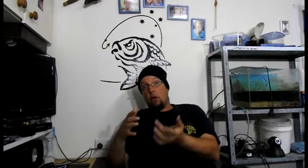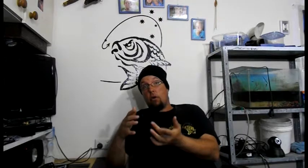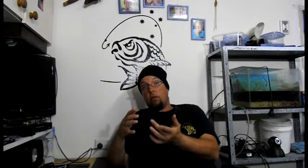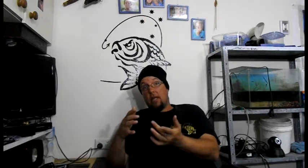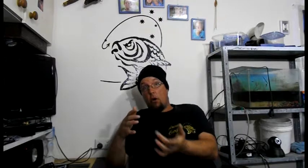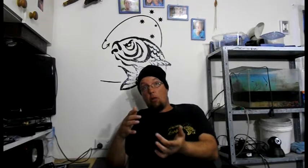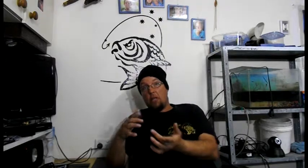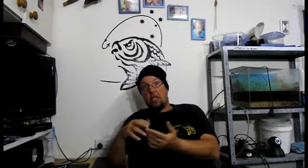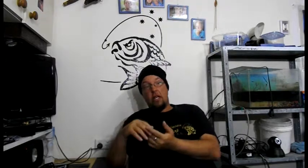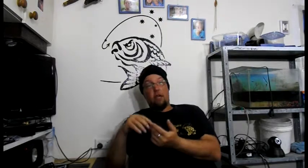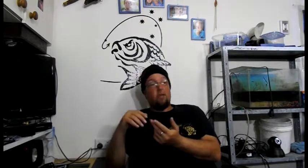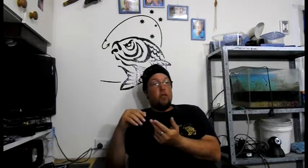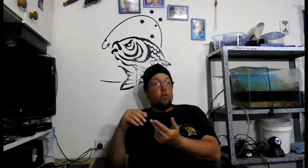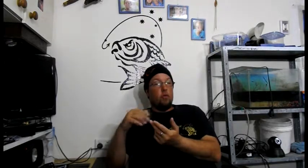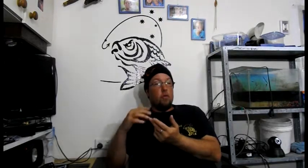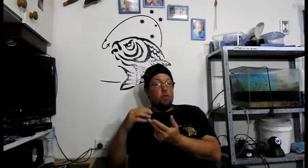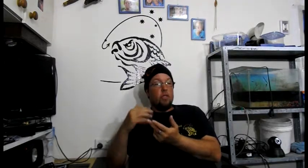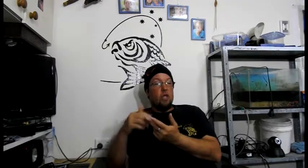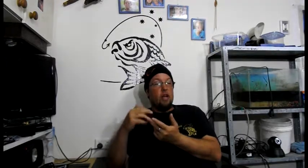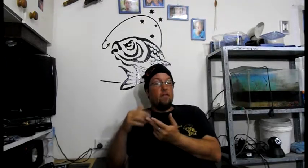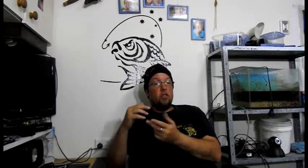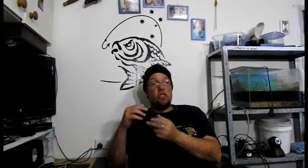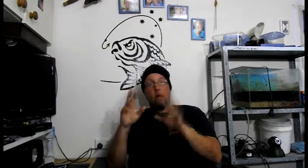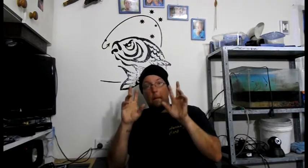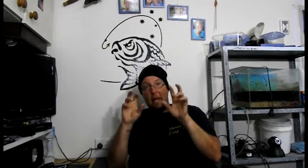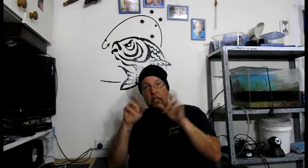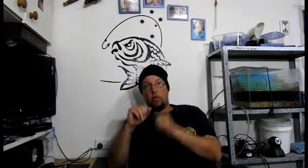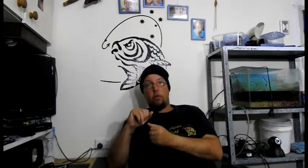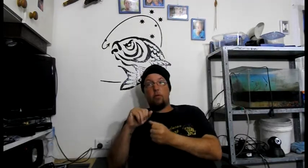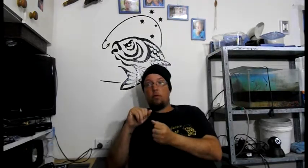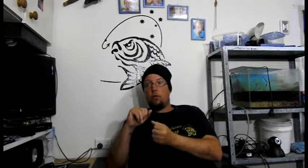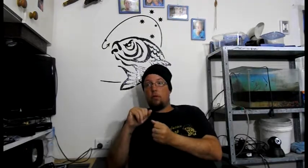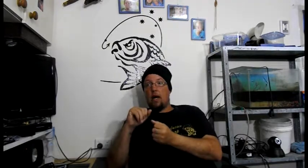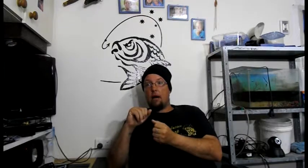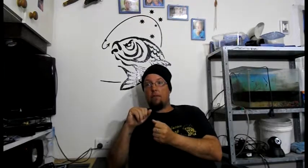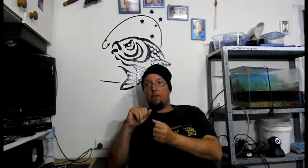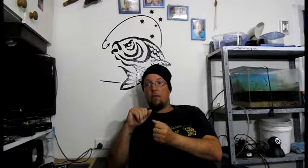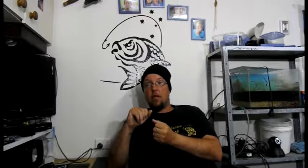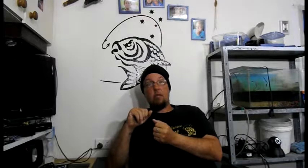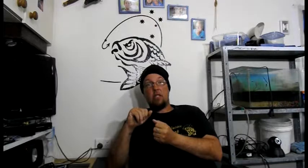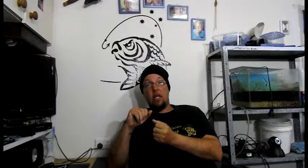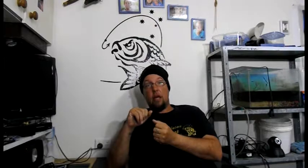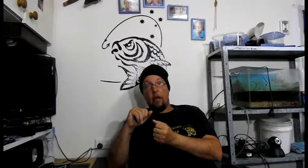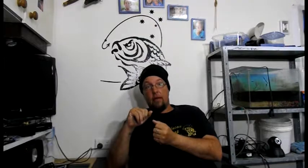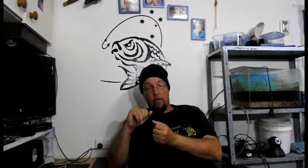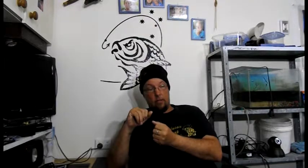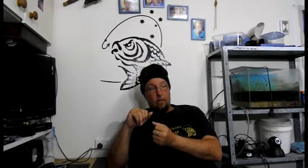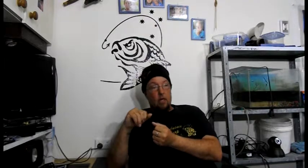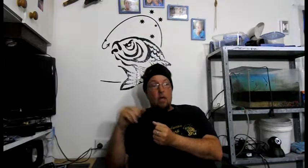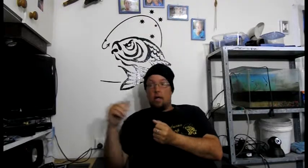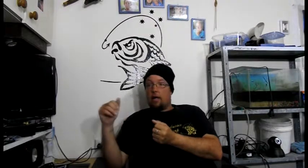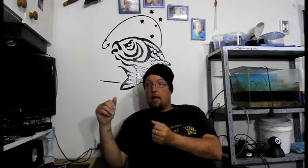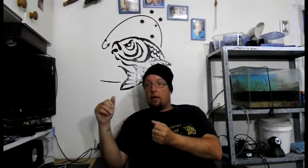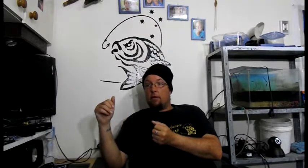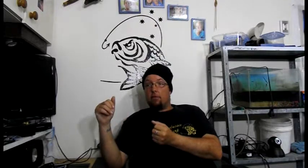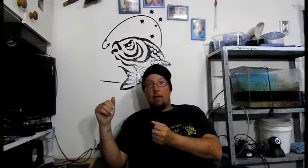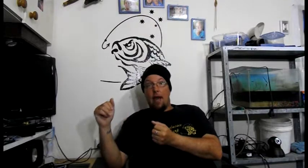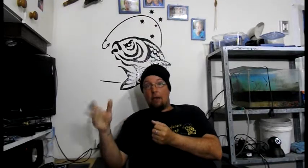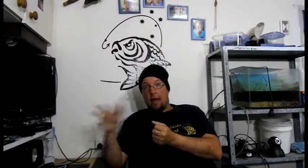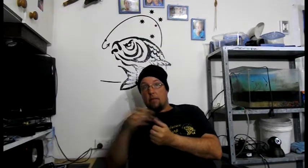called mosquito fish. Or known as mosquito fish. Because they were meant to eat mosquito larvae. Now our government